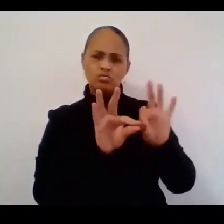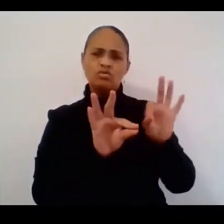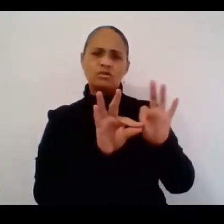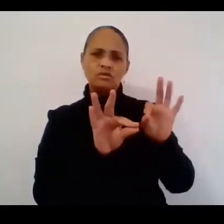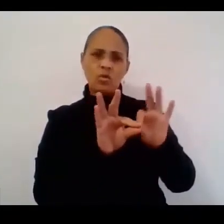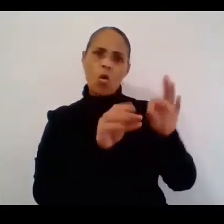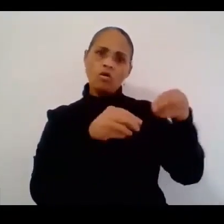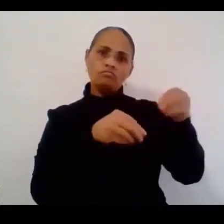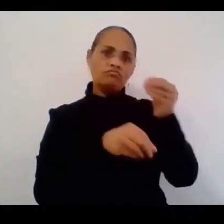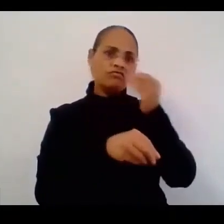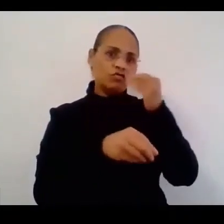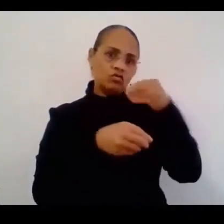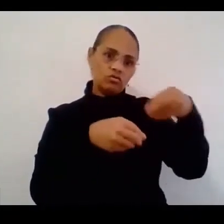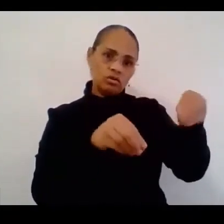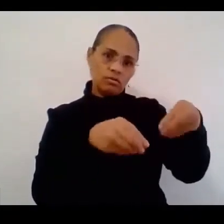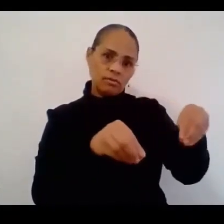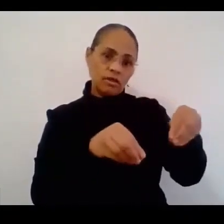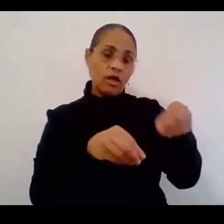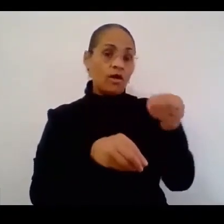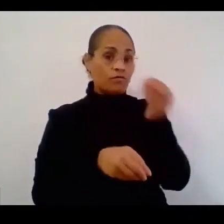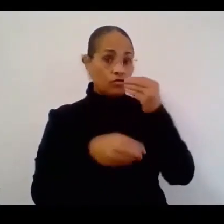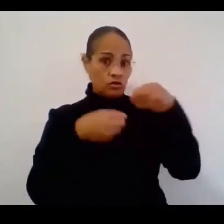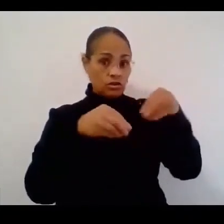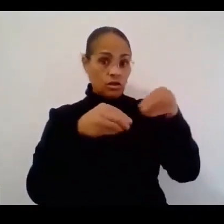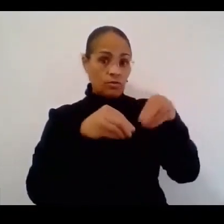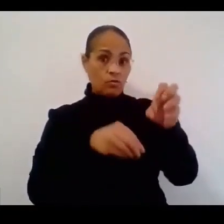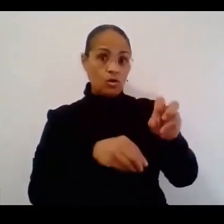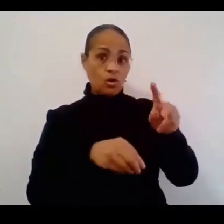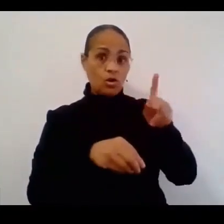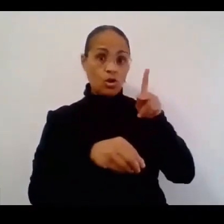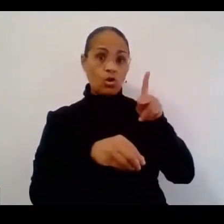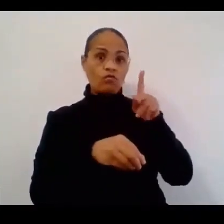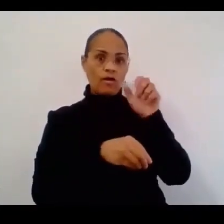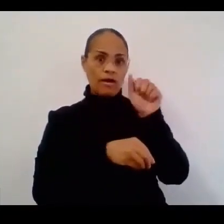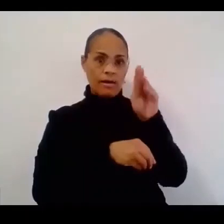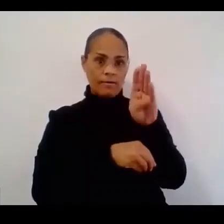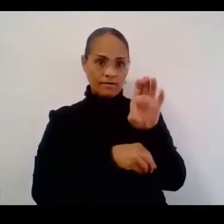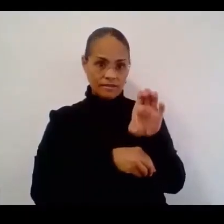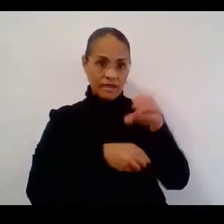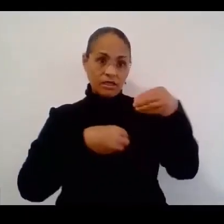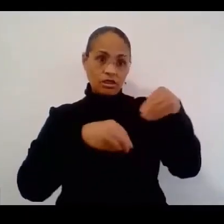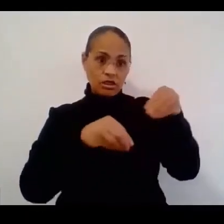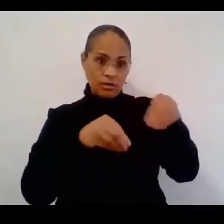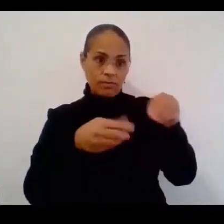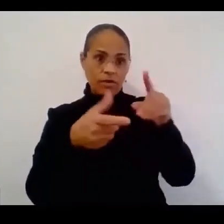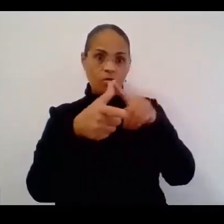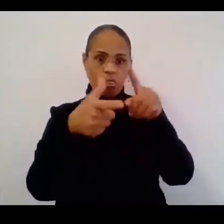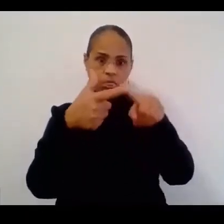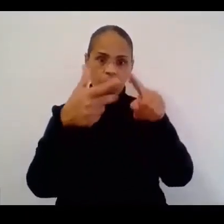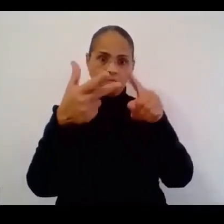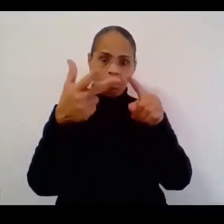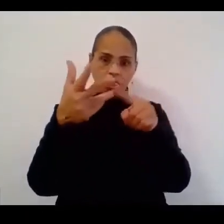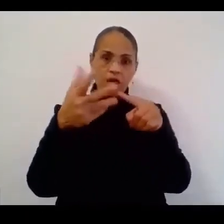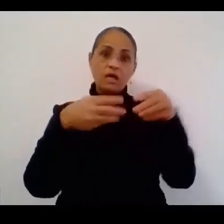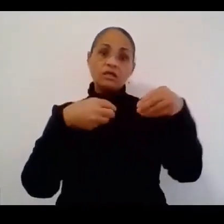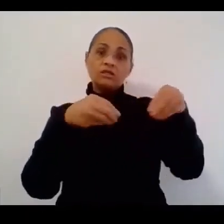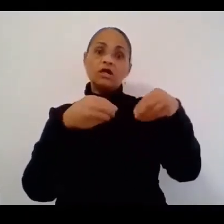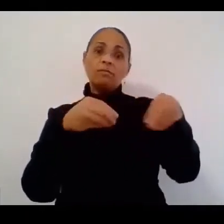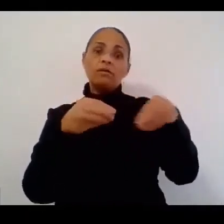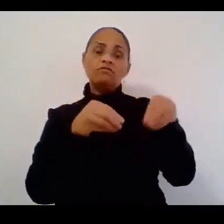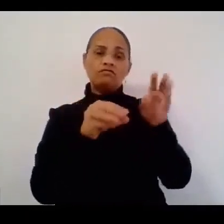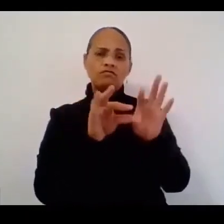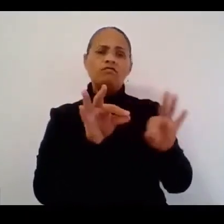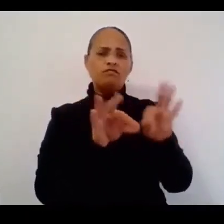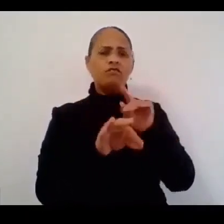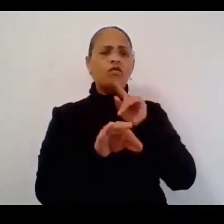grocery shopping. Grocery shopping will return to alphabetized days with shopping by surname. Shopping for essentials at a